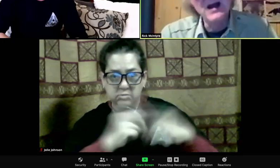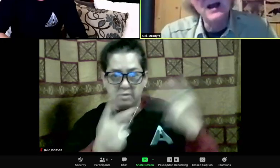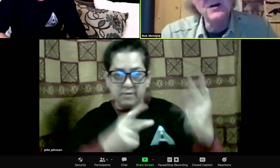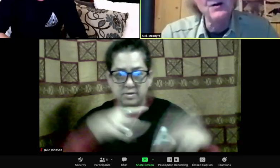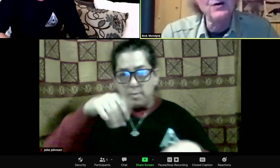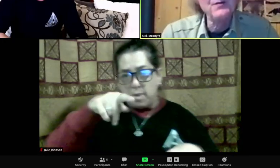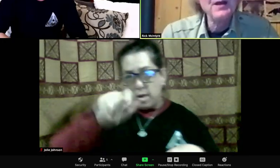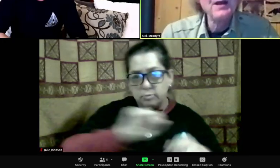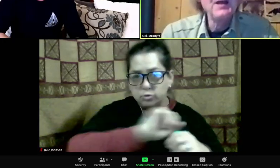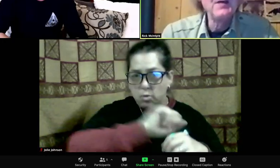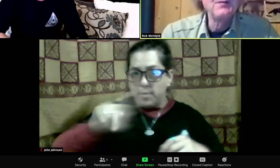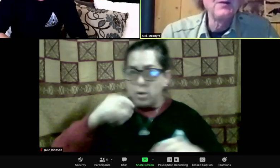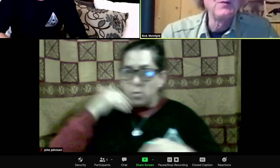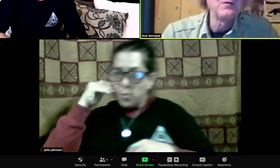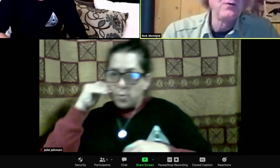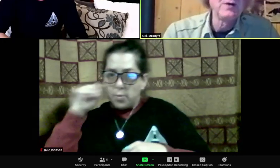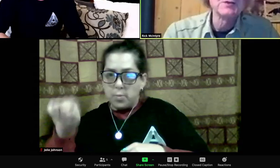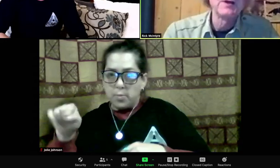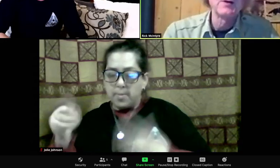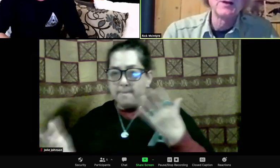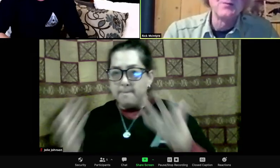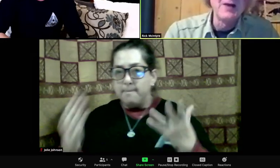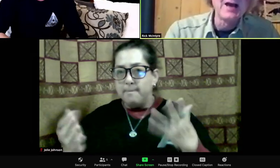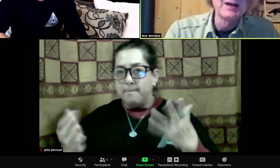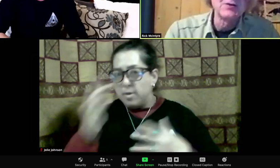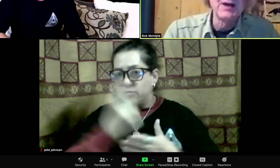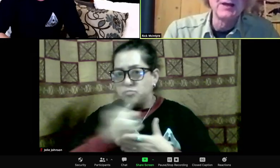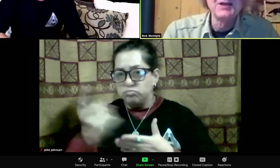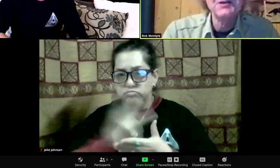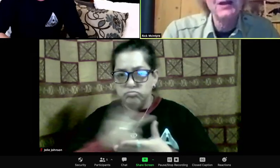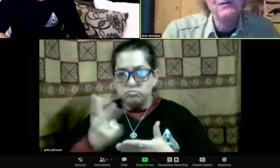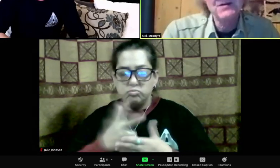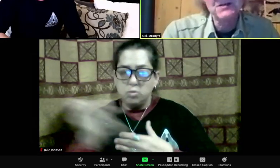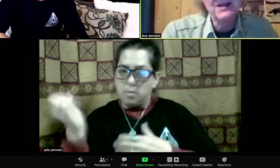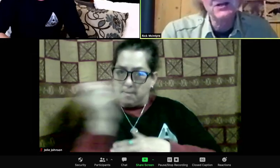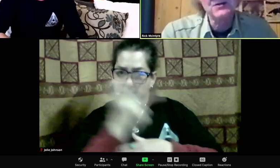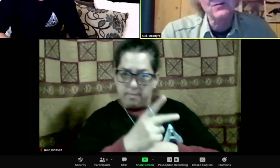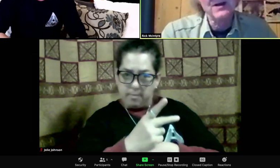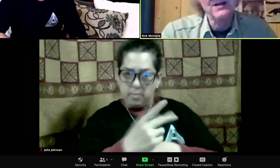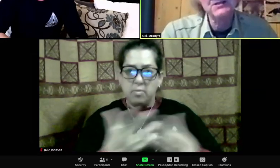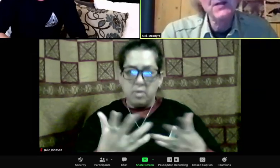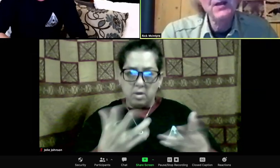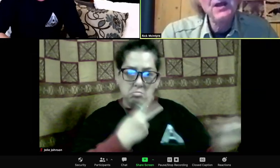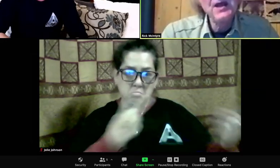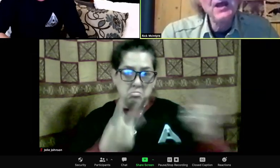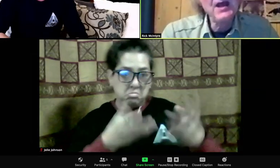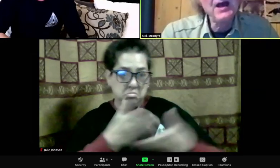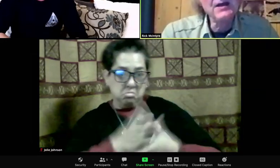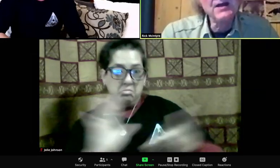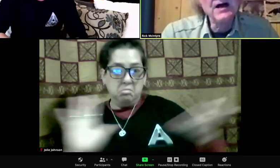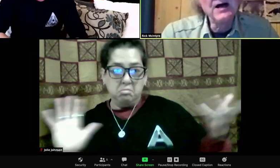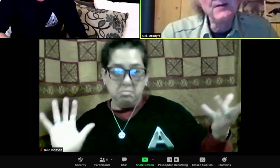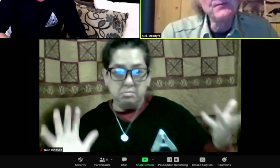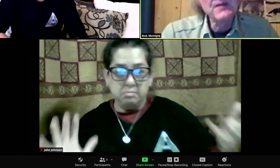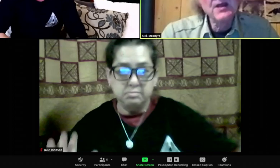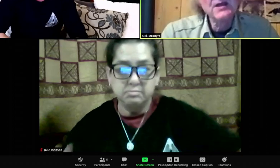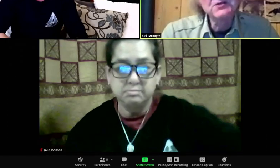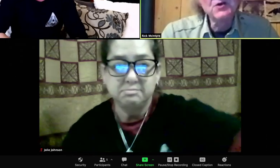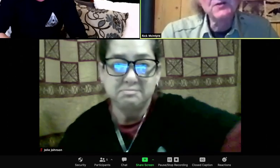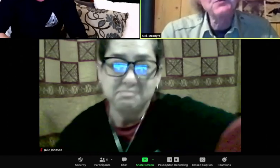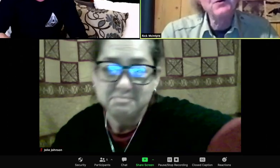so he would walk from his family's territory one way 25 miles to